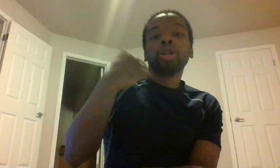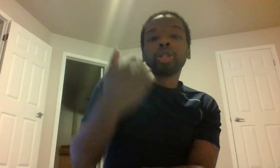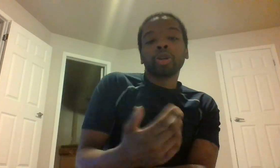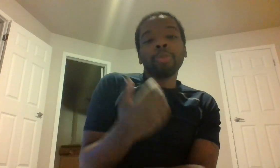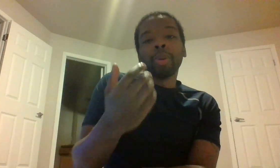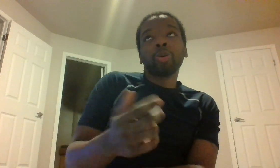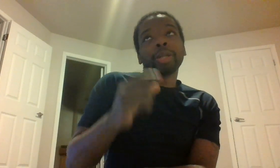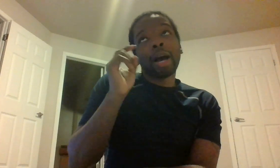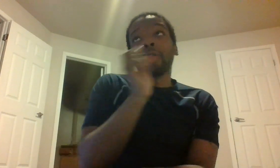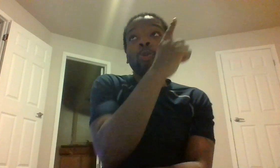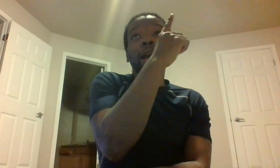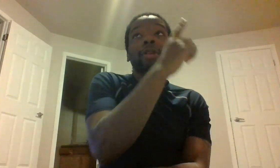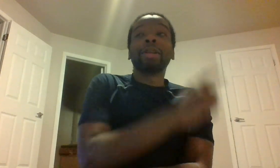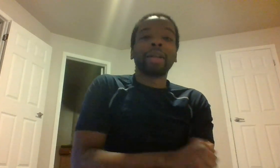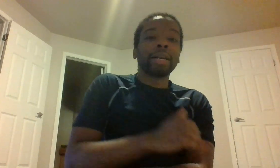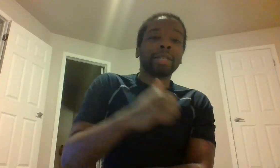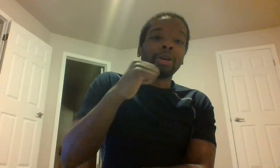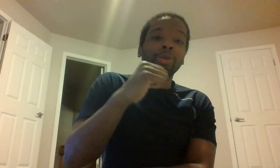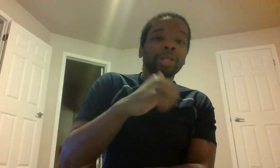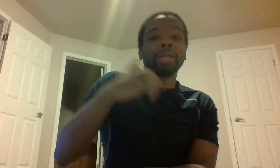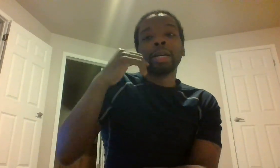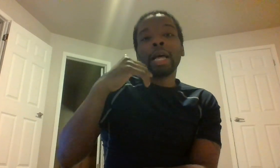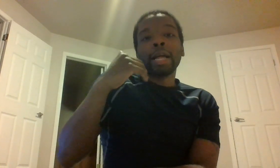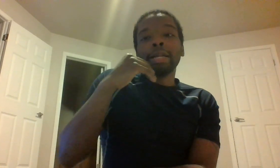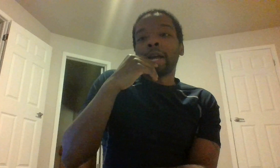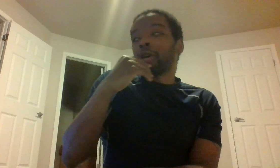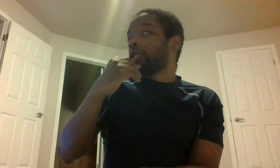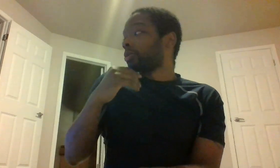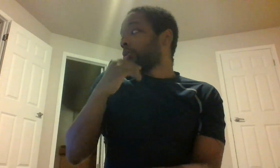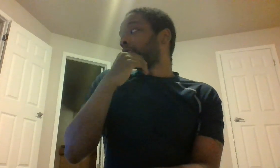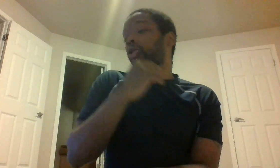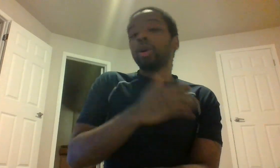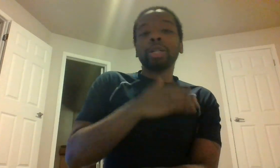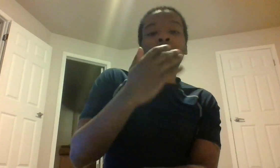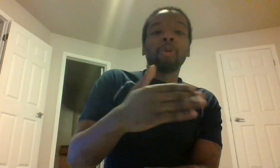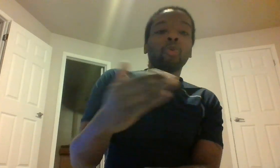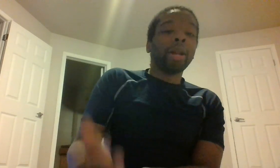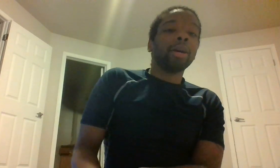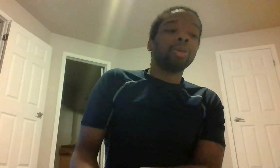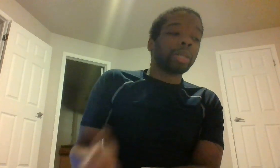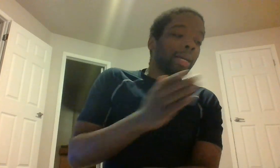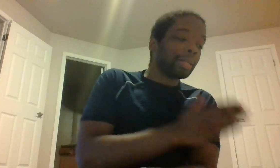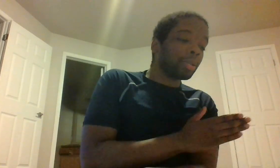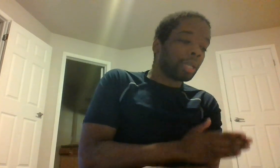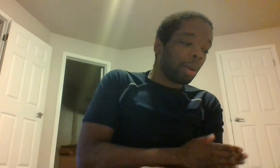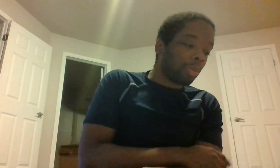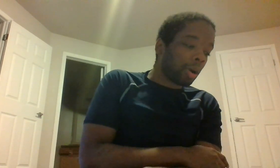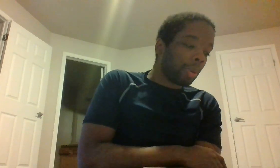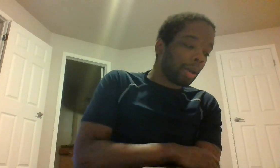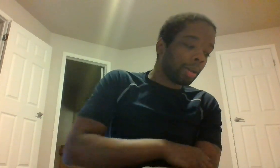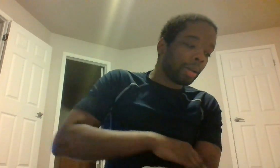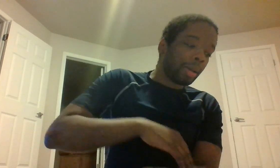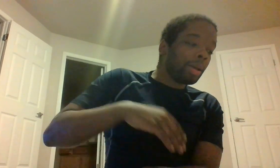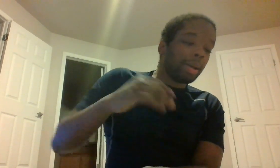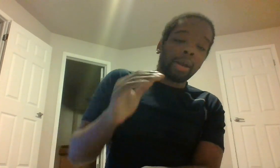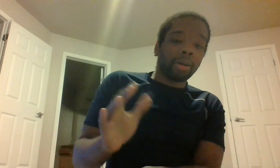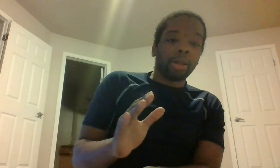certain boats out the way out in lakes in the ocean there are certain type of radios like simside broadband and other